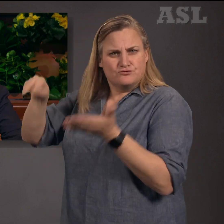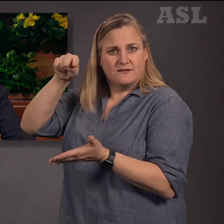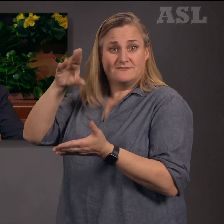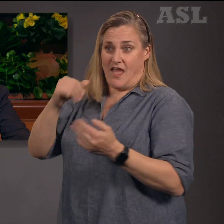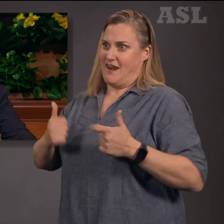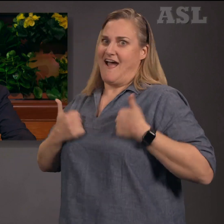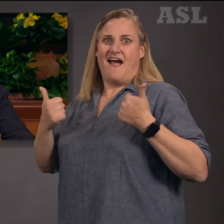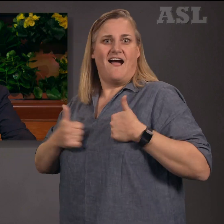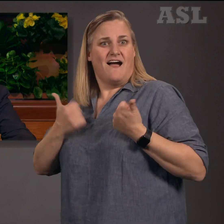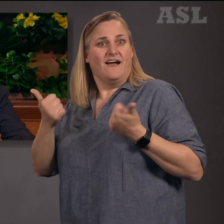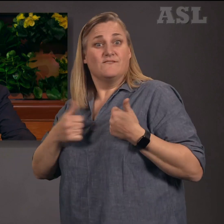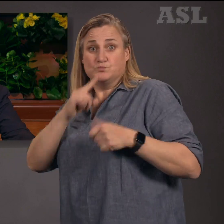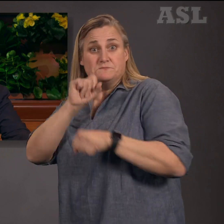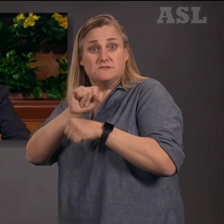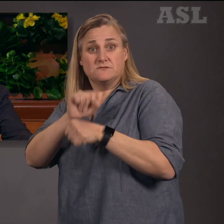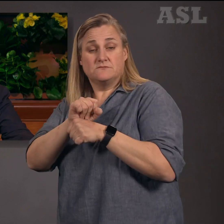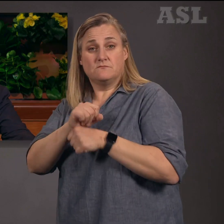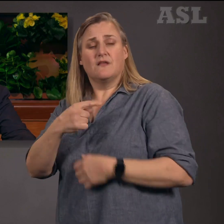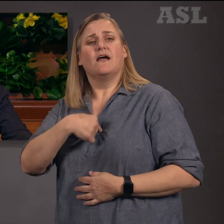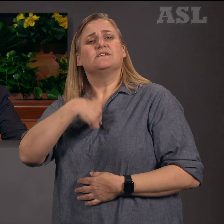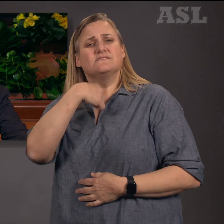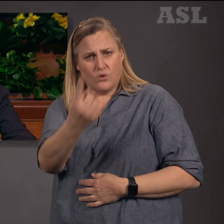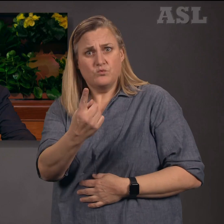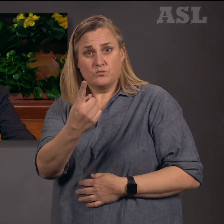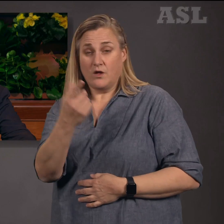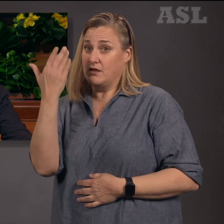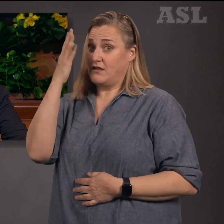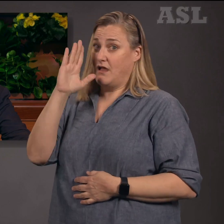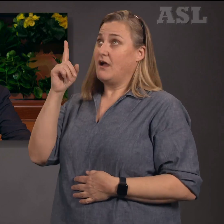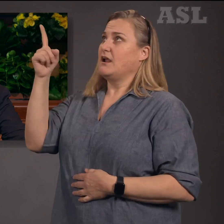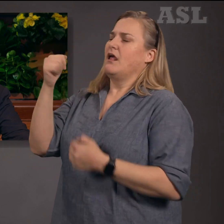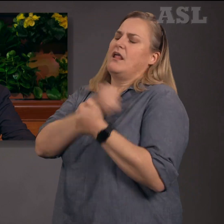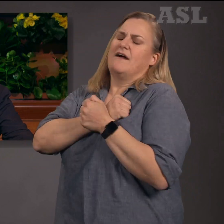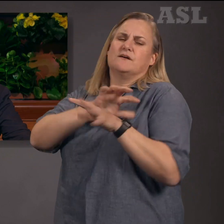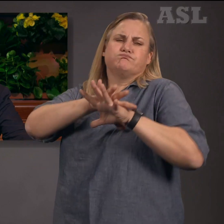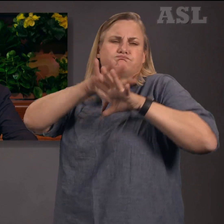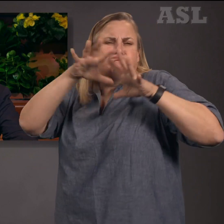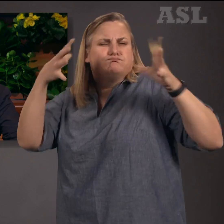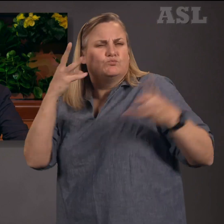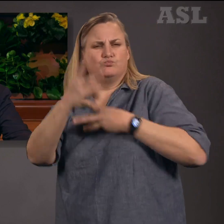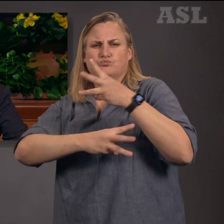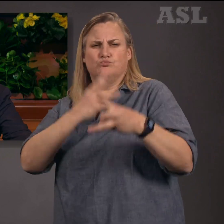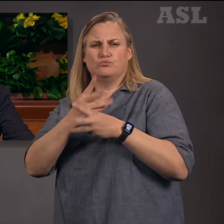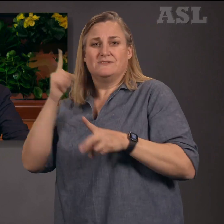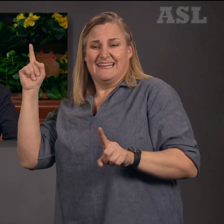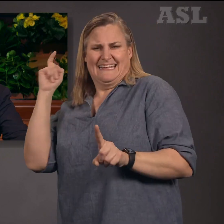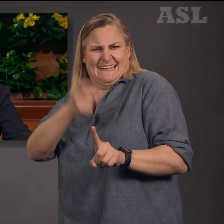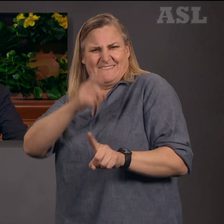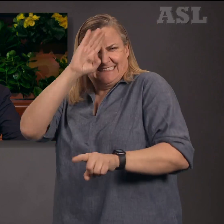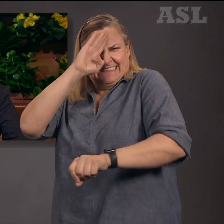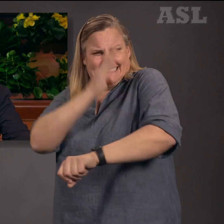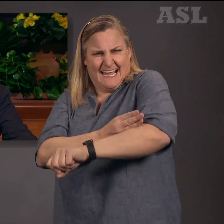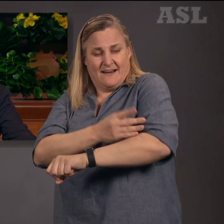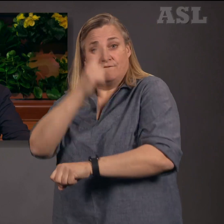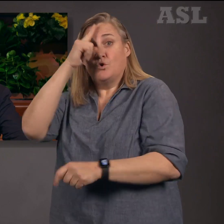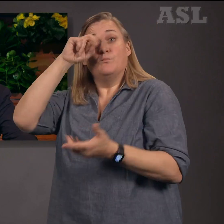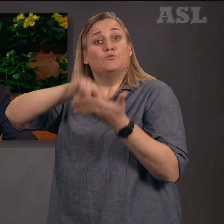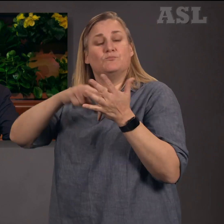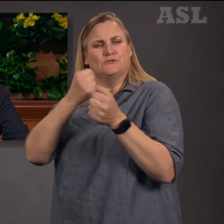Jesus Christ. I testify that God our Father so loved the world He sent His Son to redeem